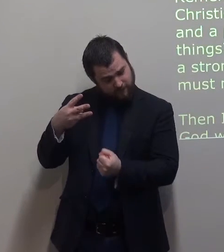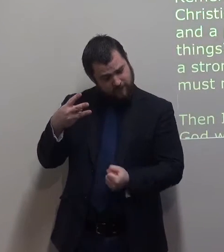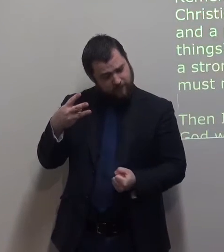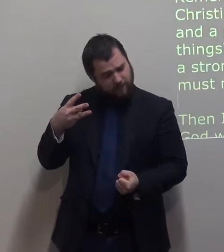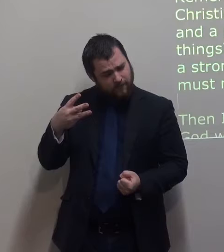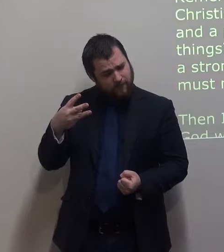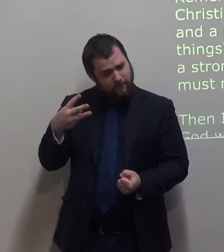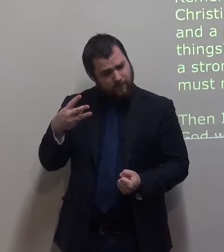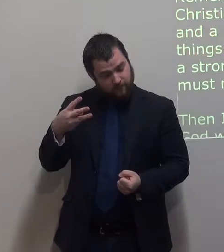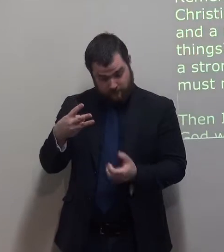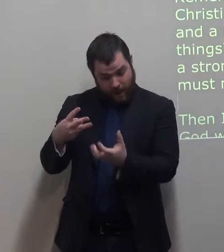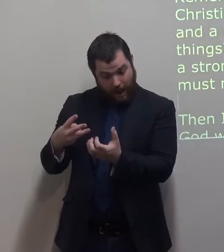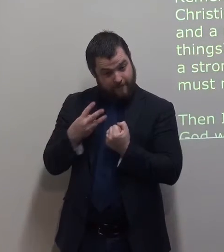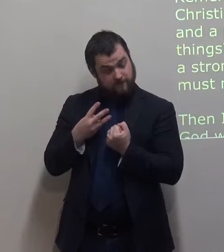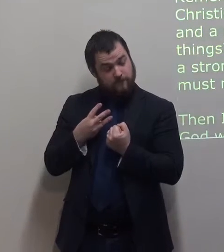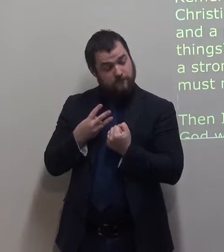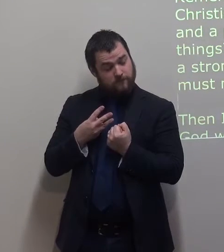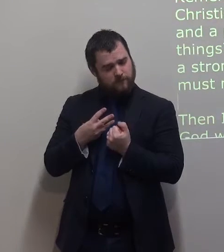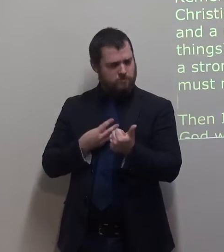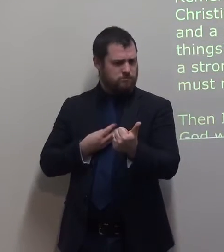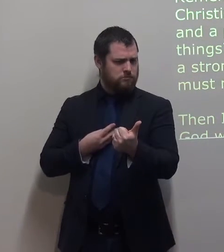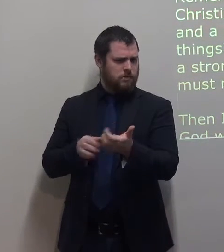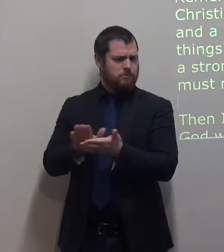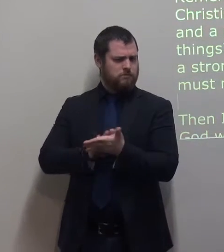If I have them, I will have a strong Christian life.